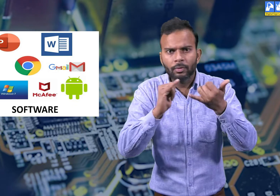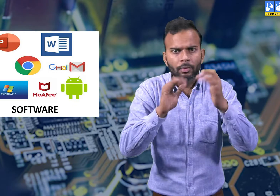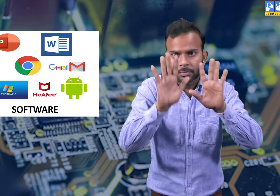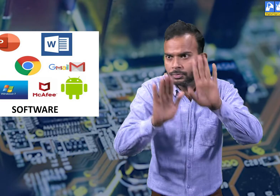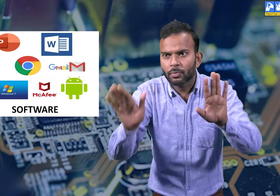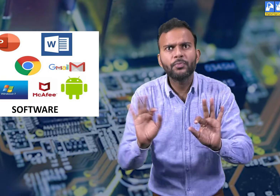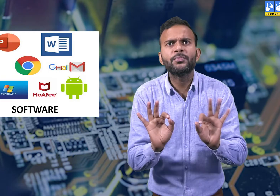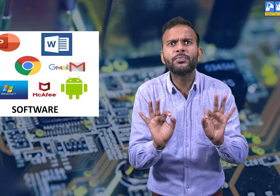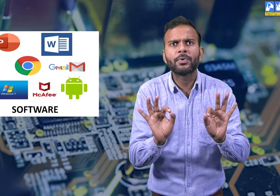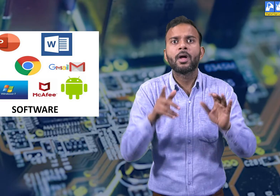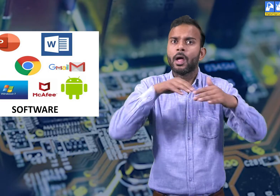see but cannot touch.